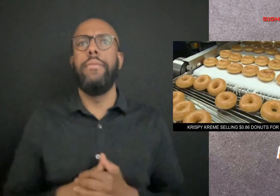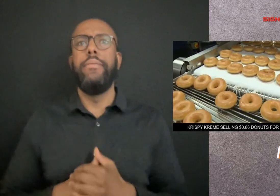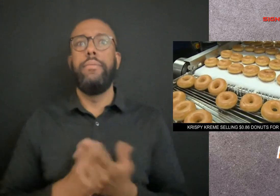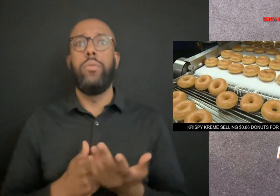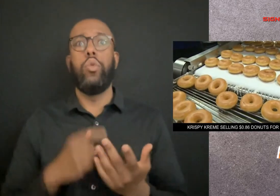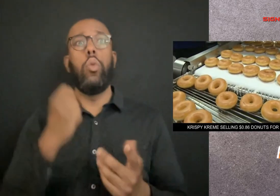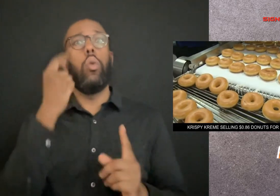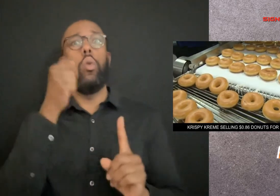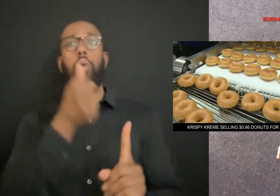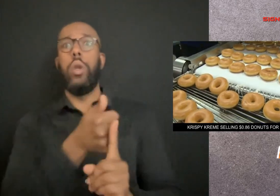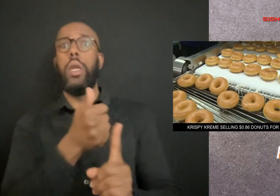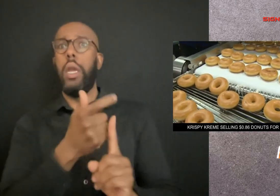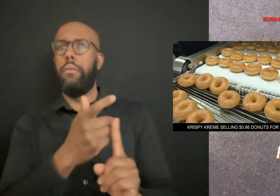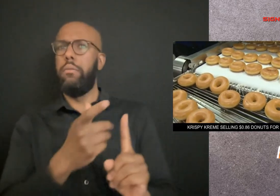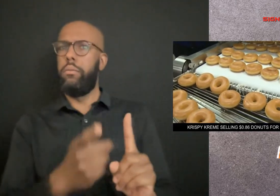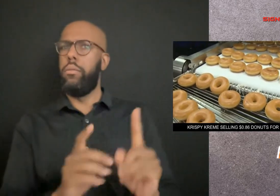could buy the doughnuts themselves.